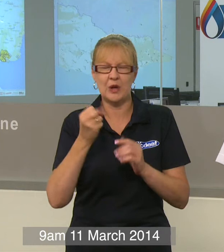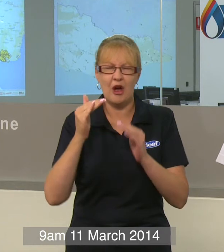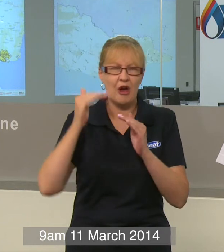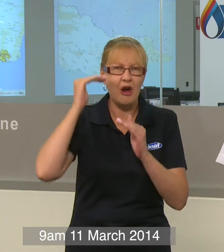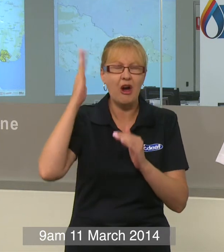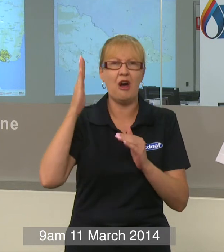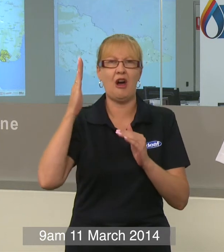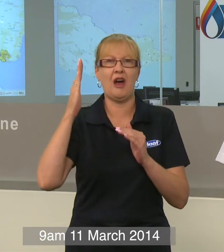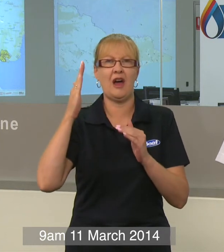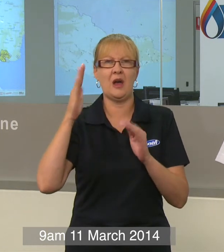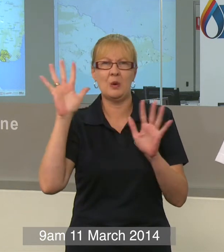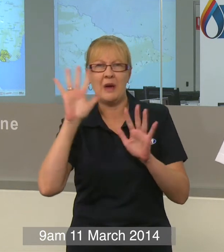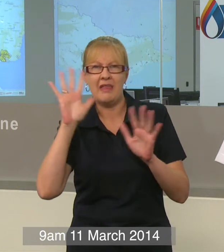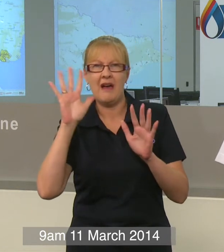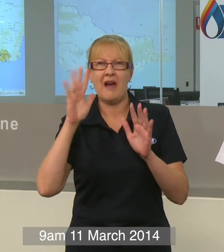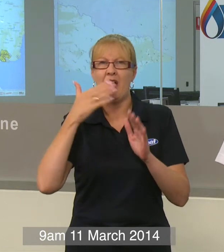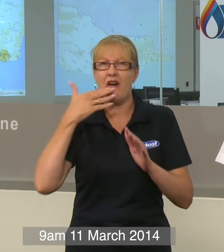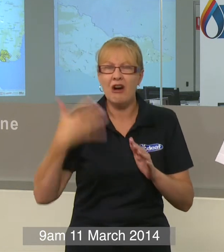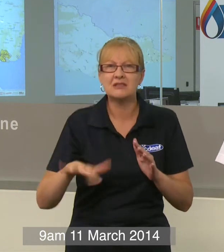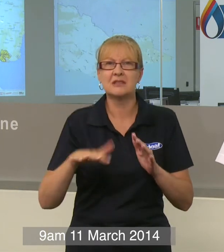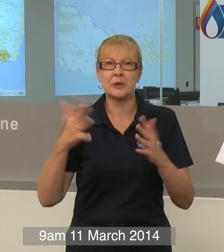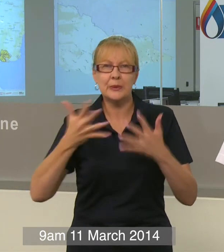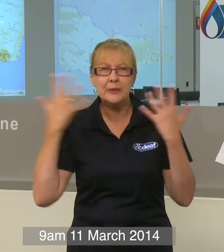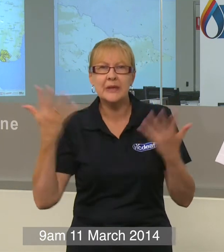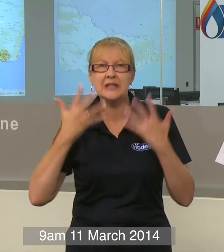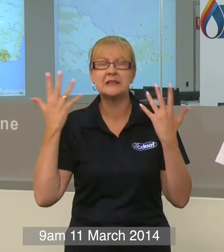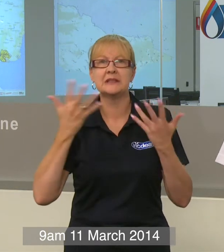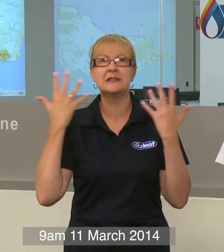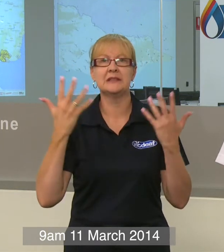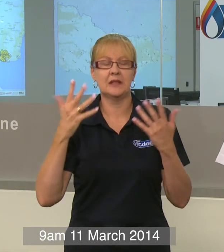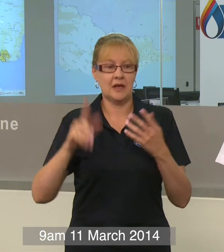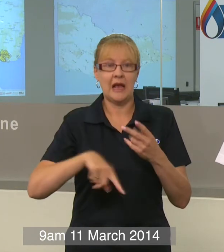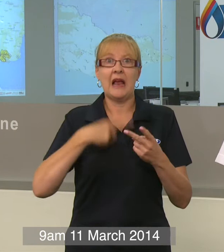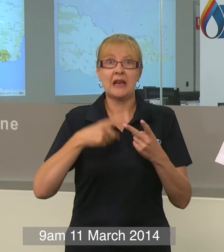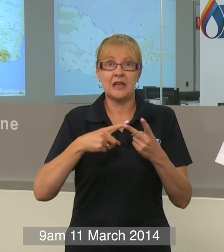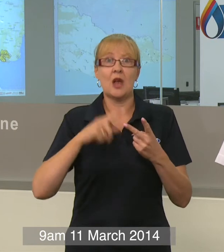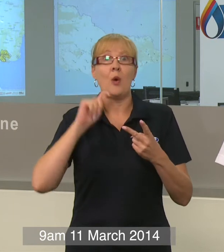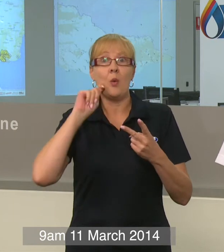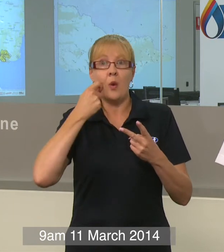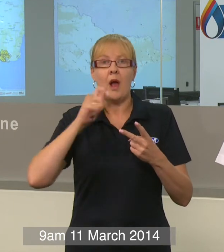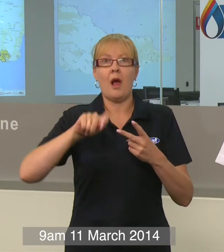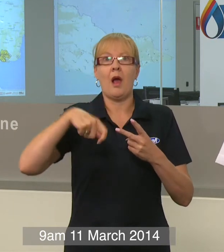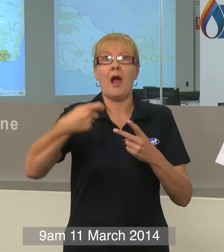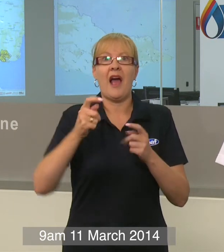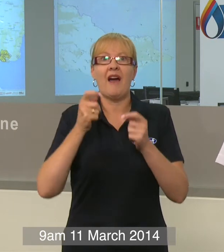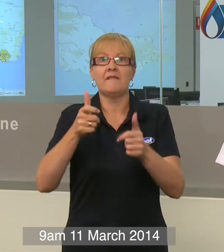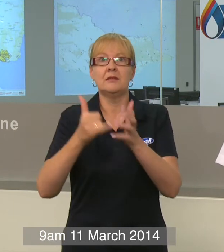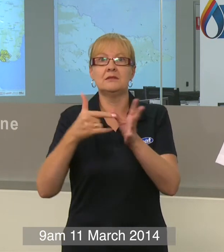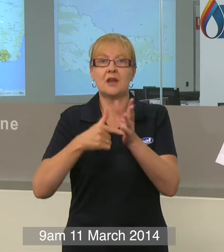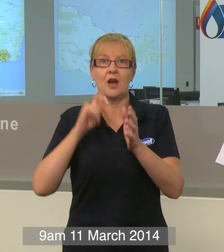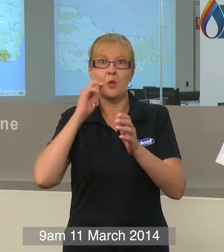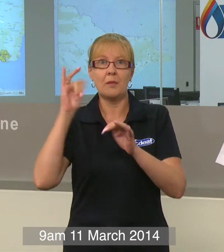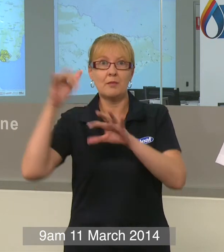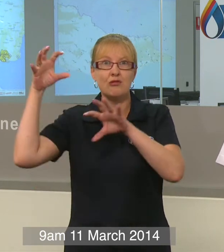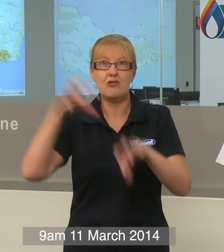southwesterly change but what will follow it is potential of reasonably good rains across Victoria. So we could see 20, 30,